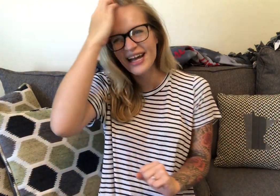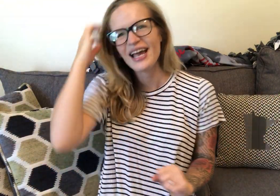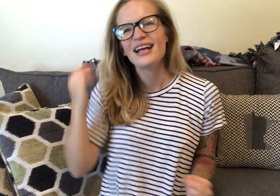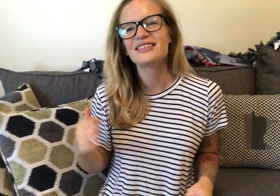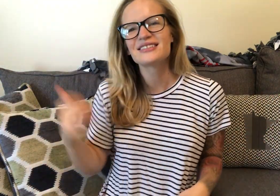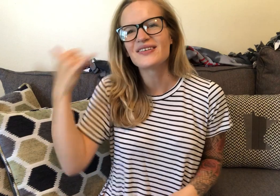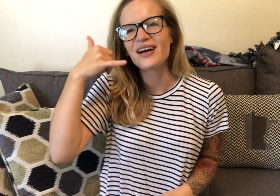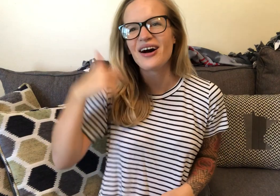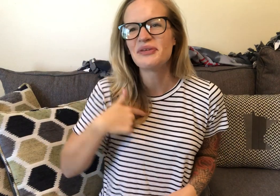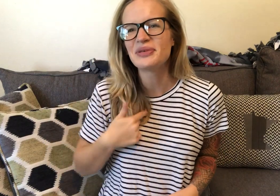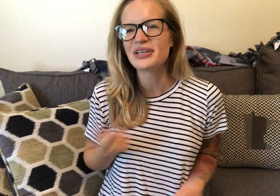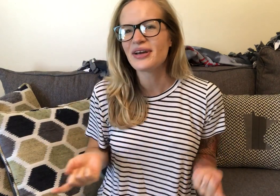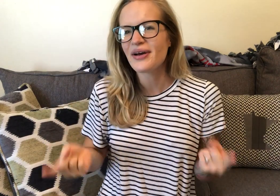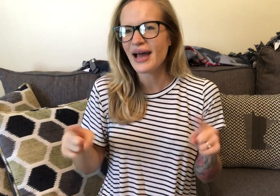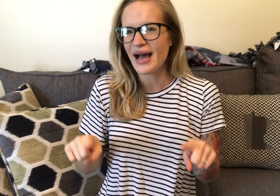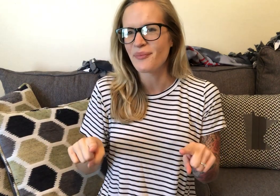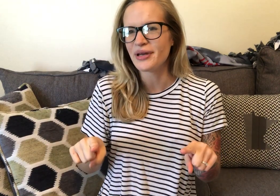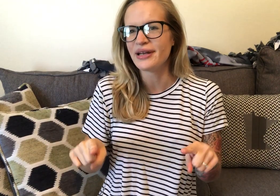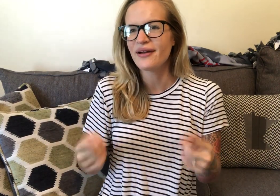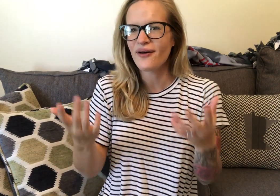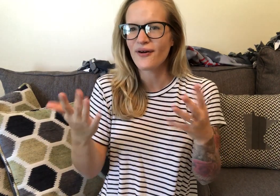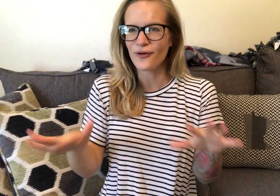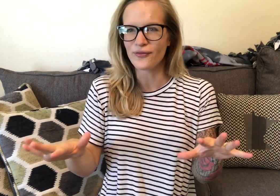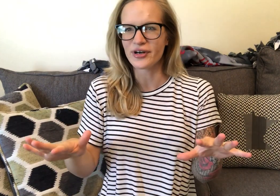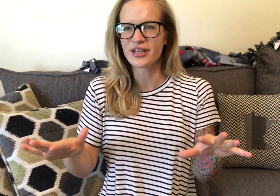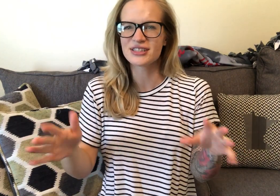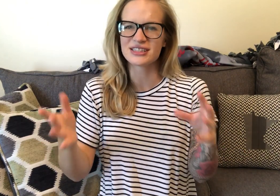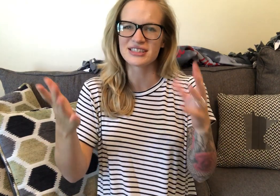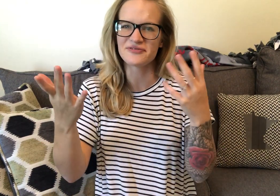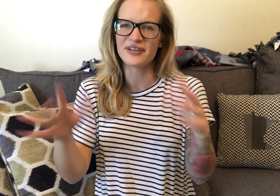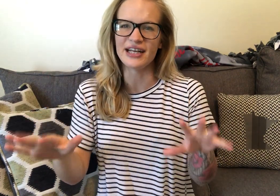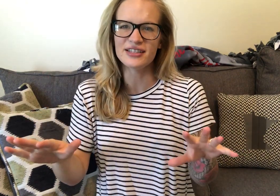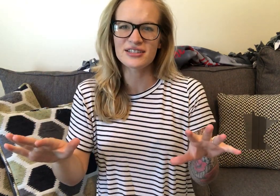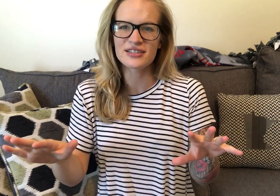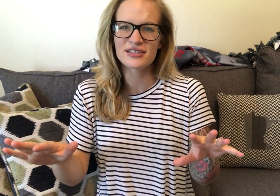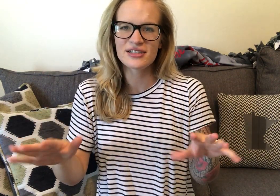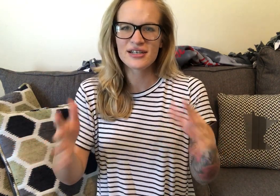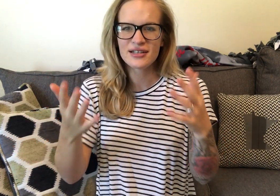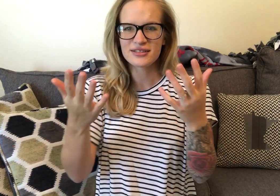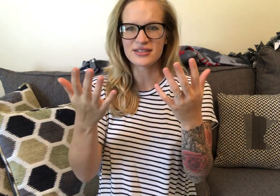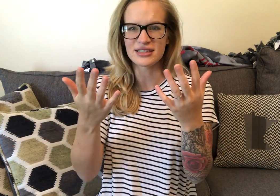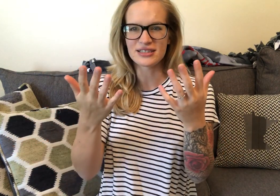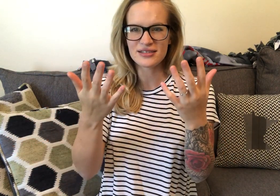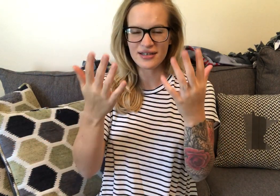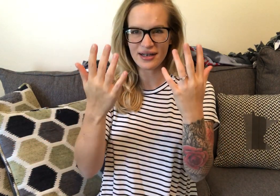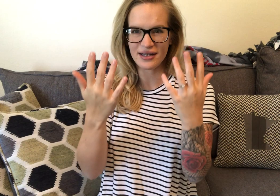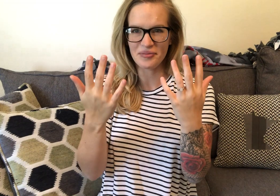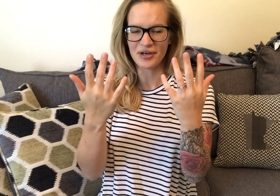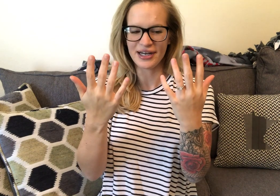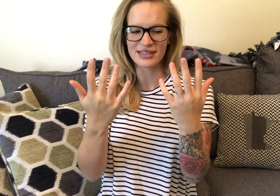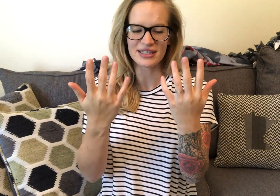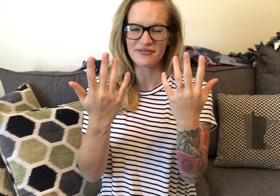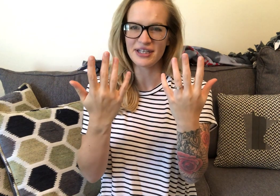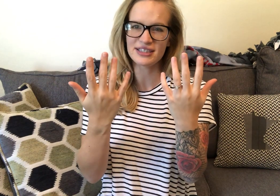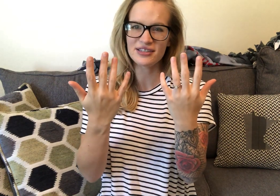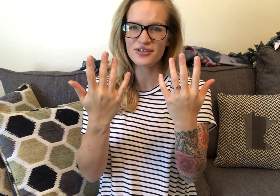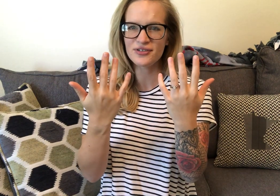So call me, happen, over. This is finish. So just keep your hands like facing you